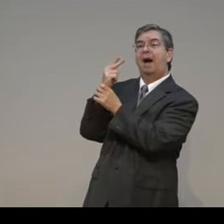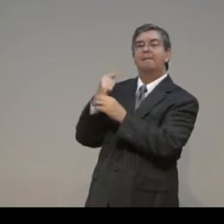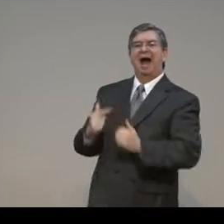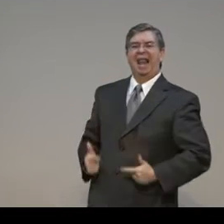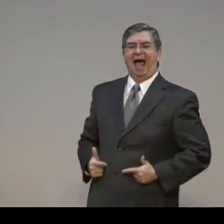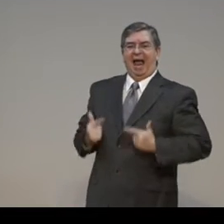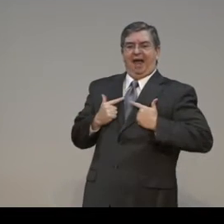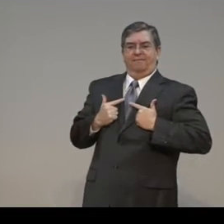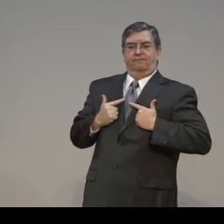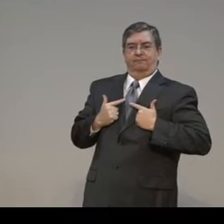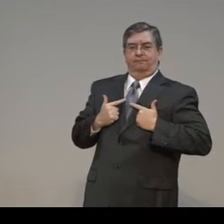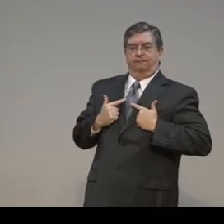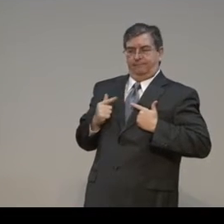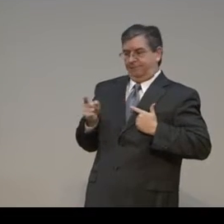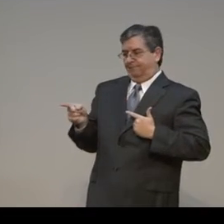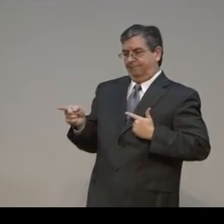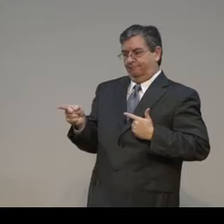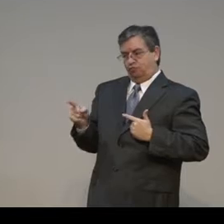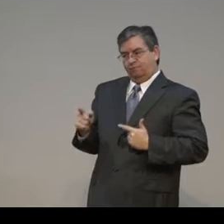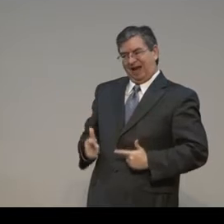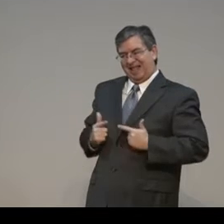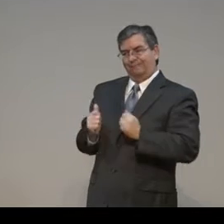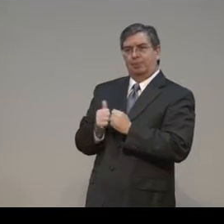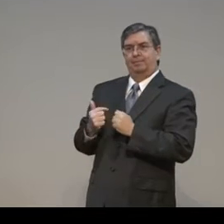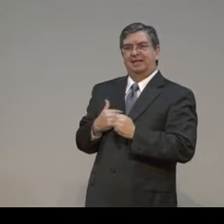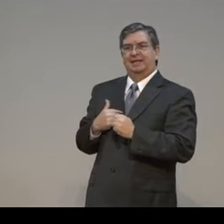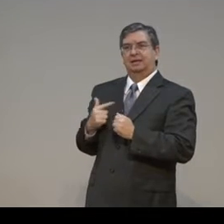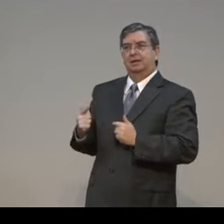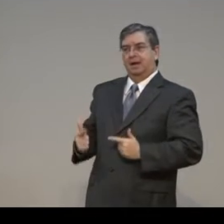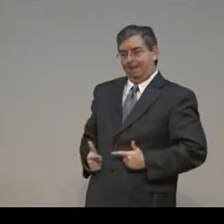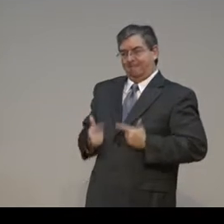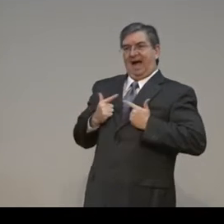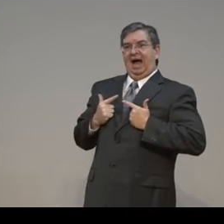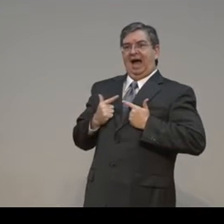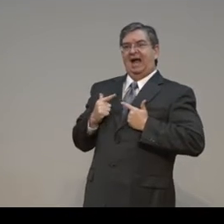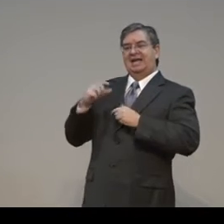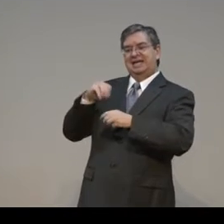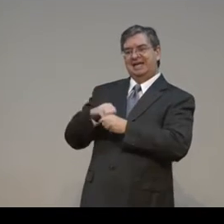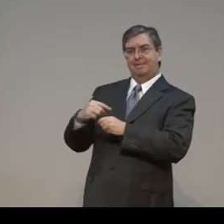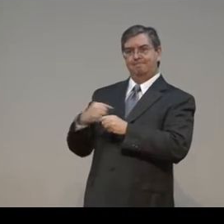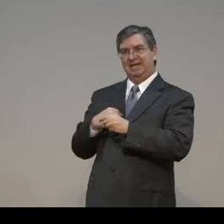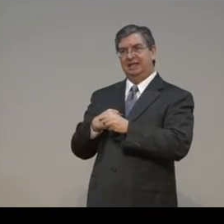It reads, He that abideth in me, in me,